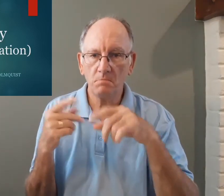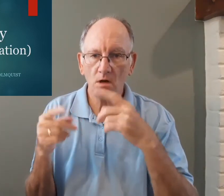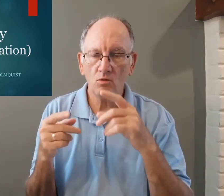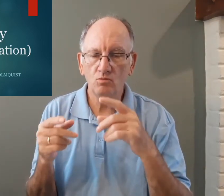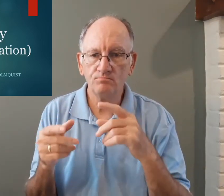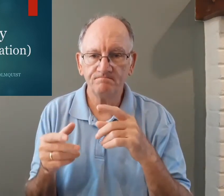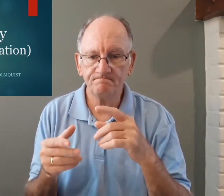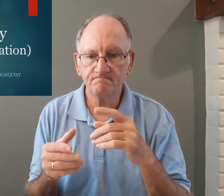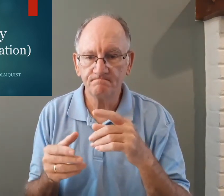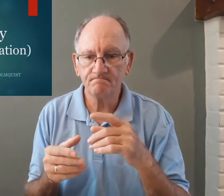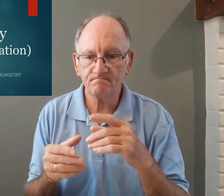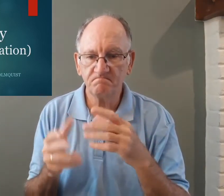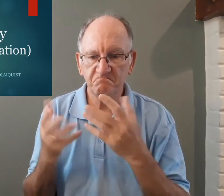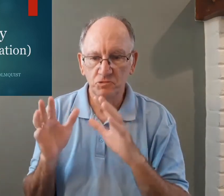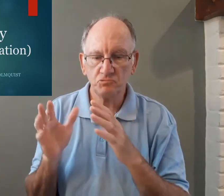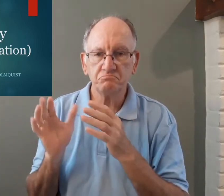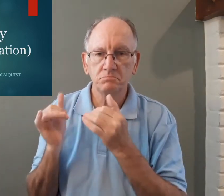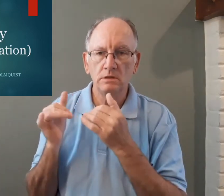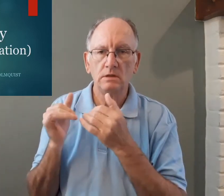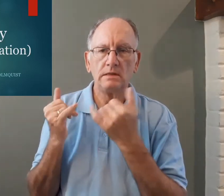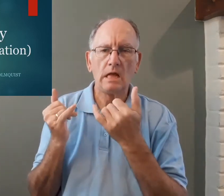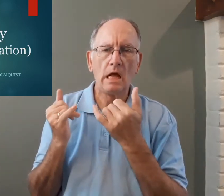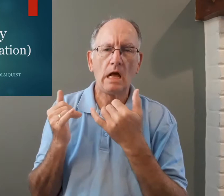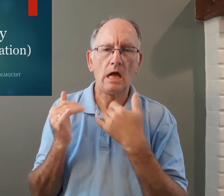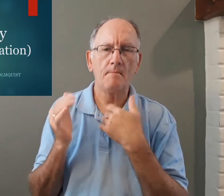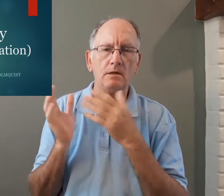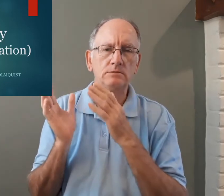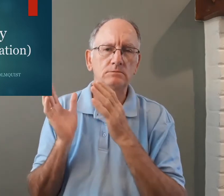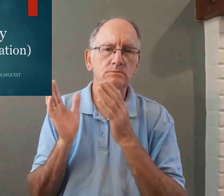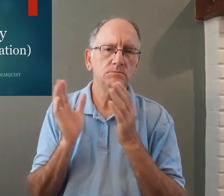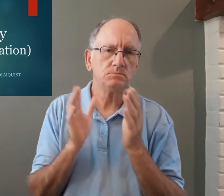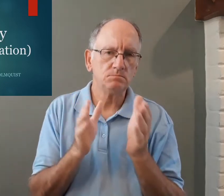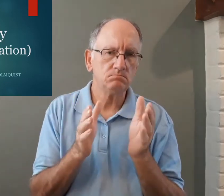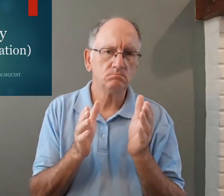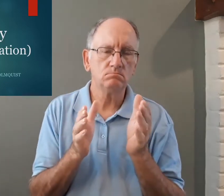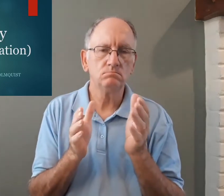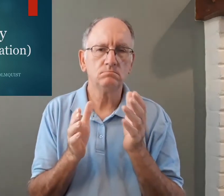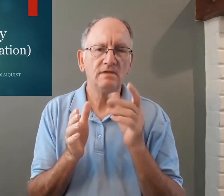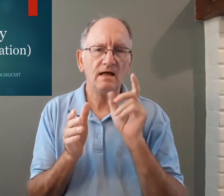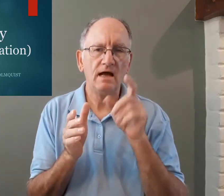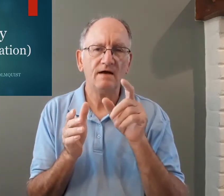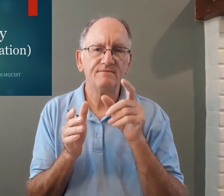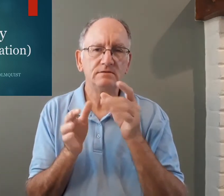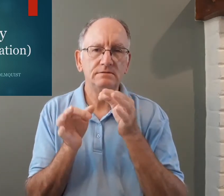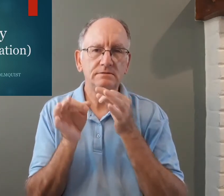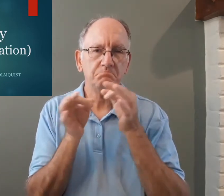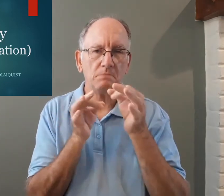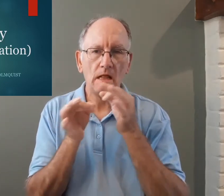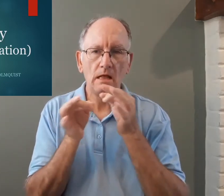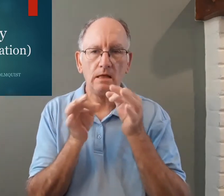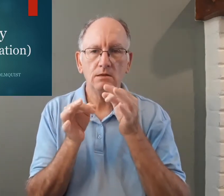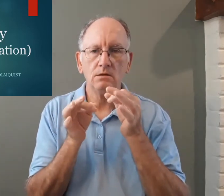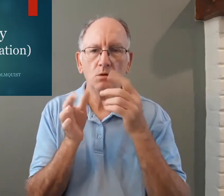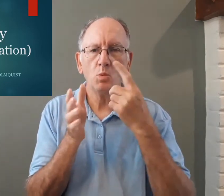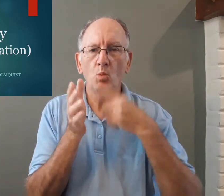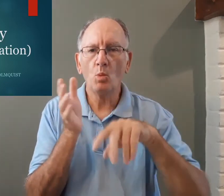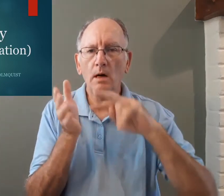so now that that's done I want to focus on explaining